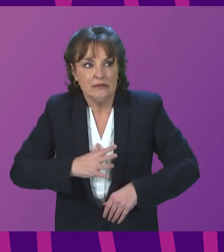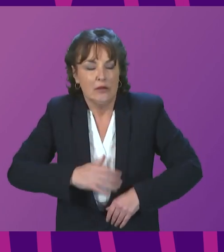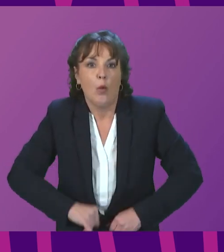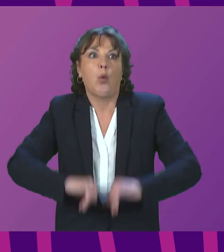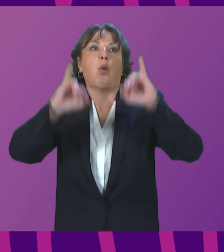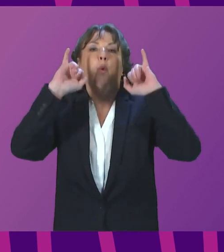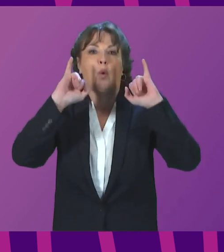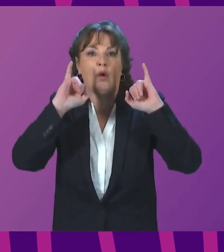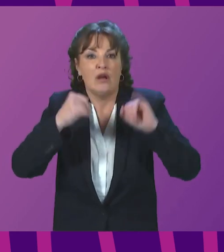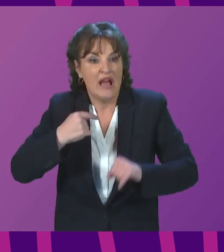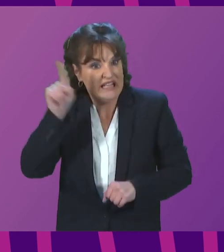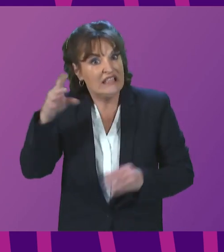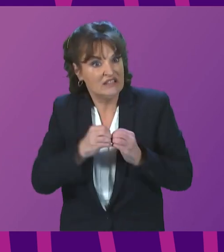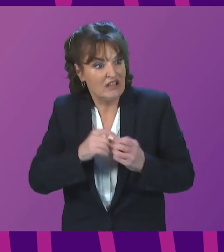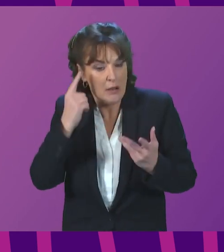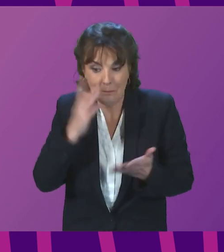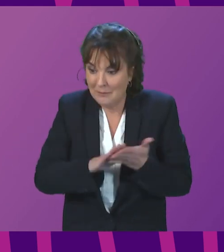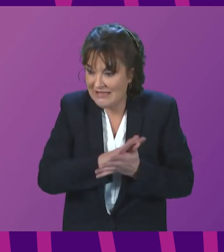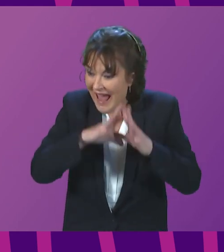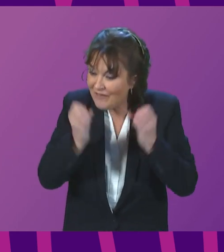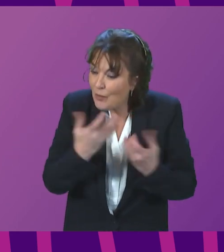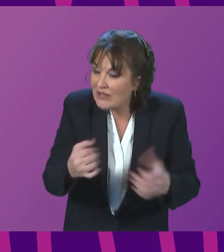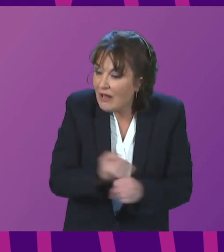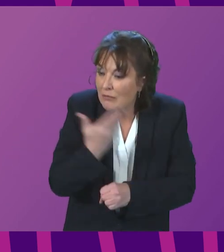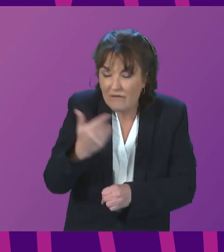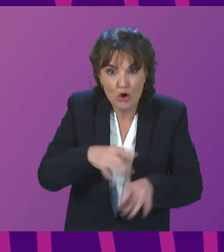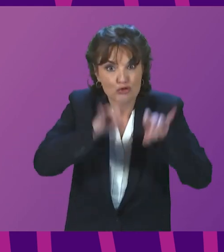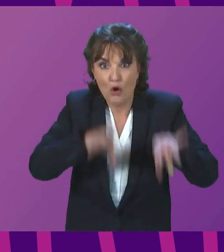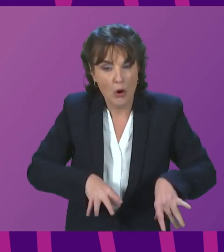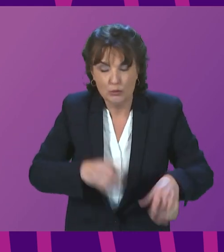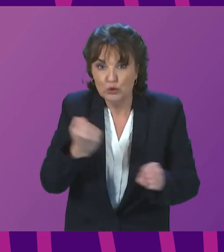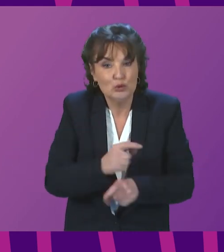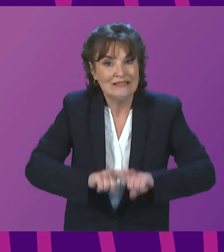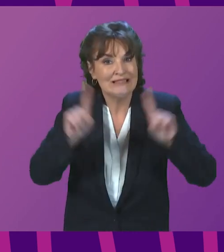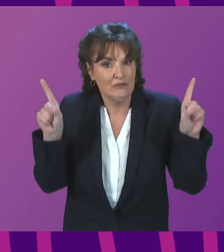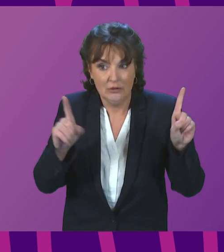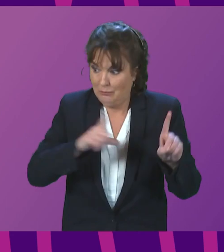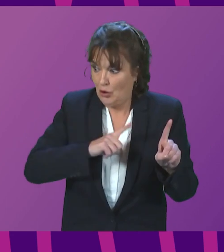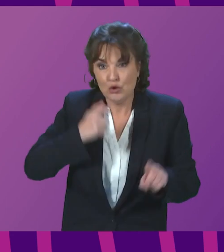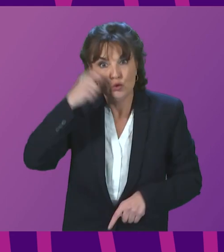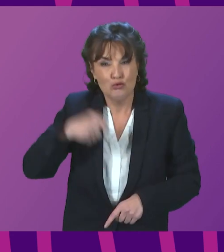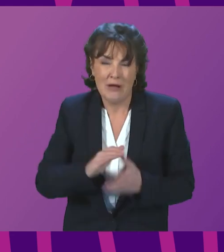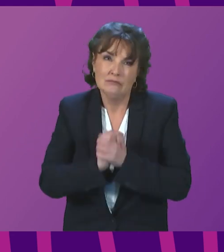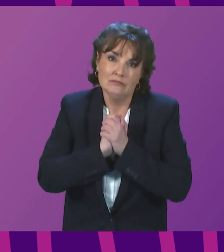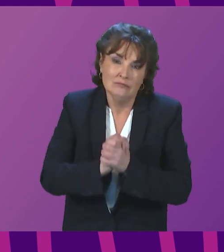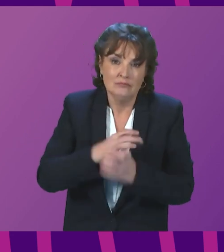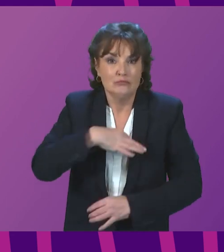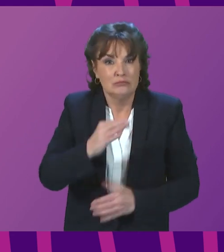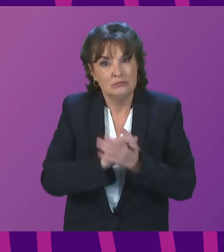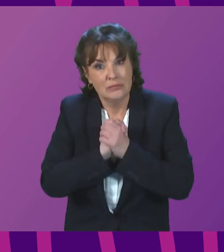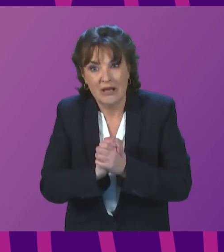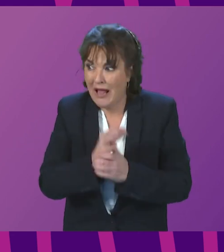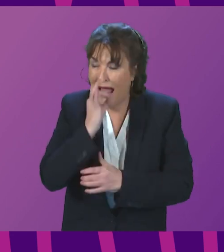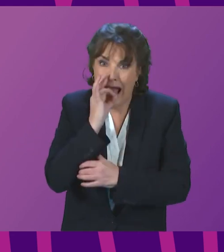everything could be considered as well. In the light of that direct plea from the ambassador of our war-ravaged